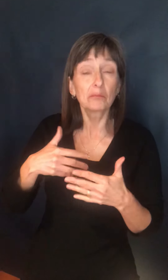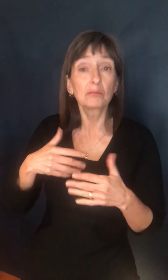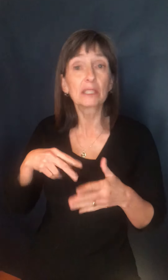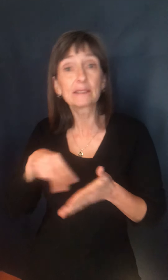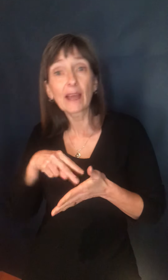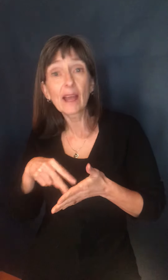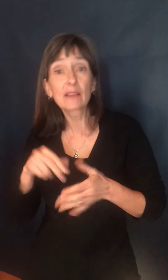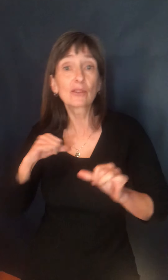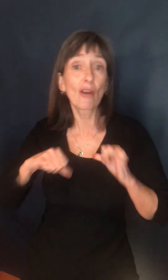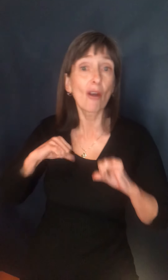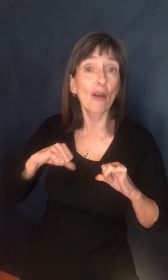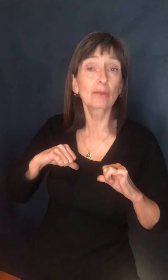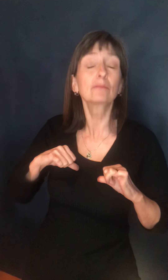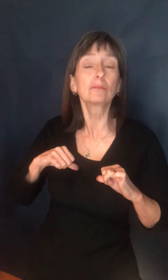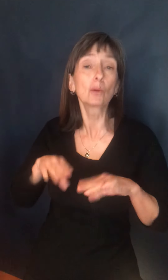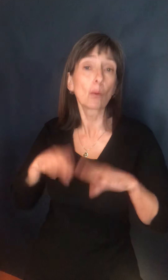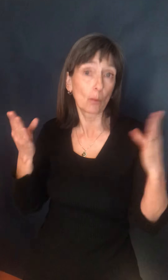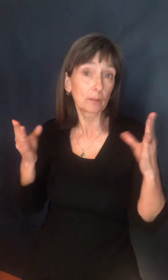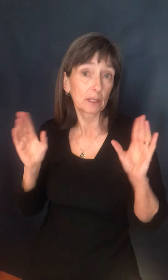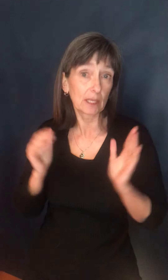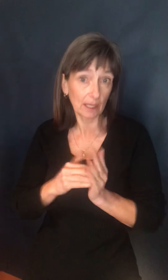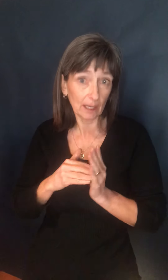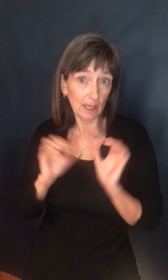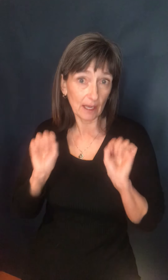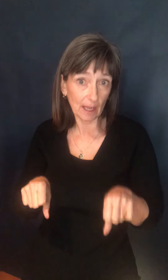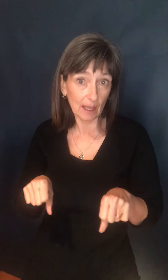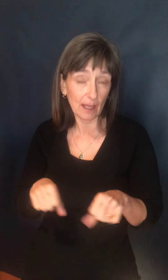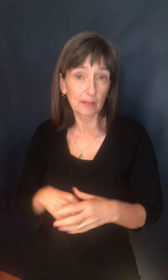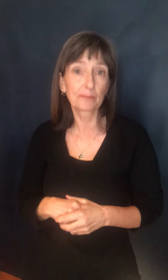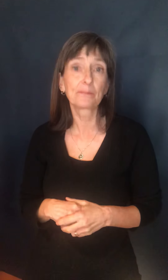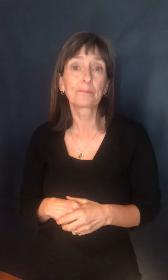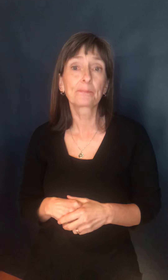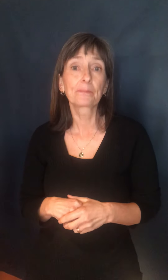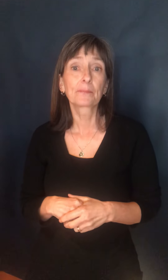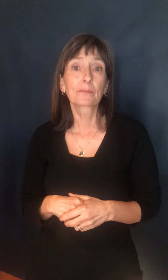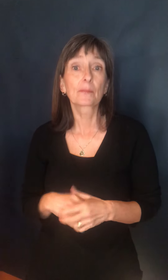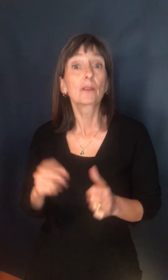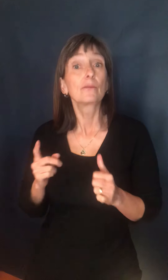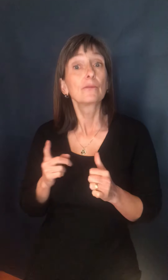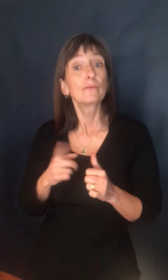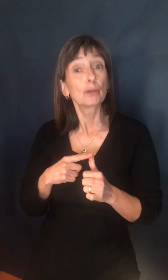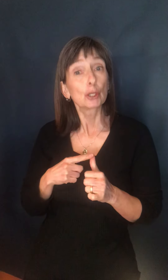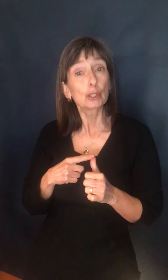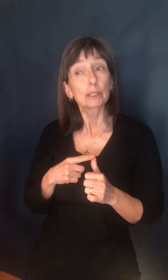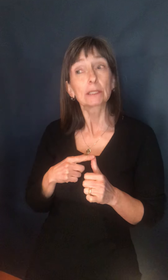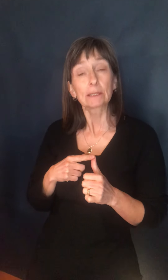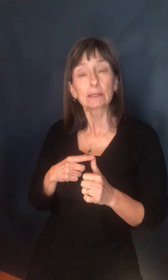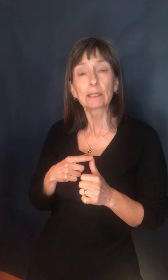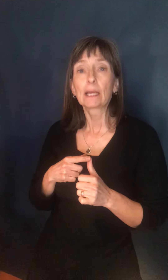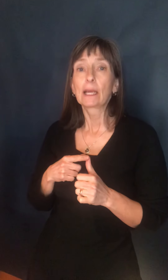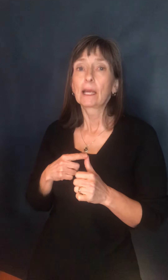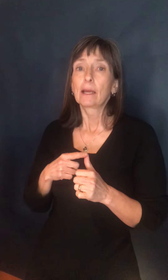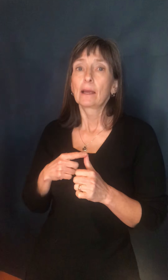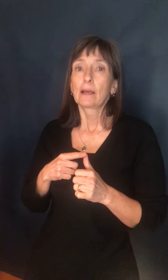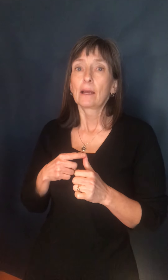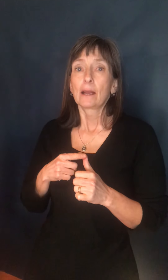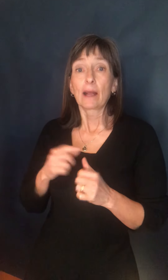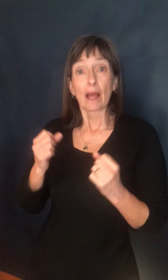performance groups can resume. Initially, teams will be permitted to offer individual athlete skill development